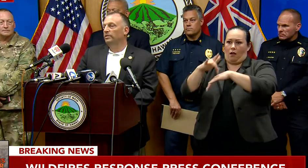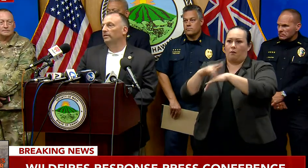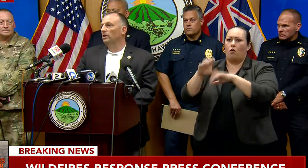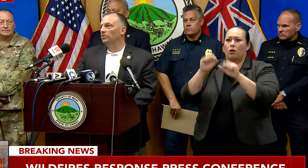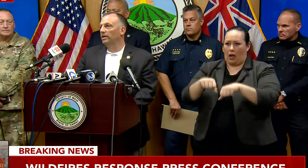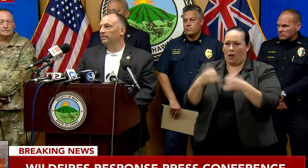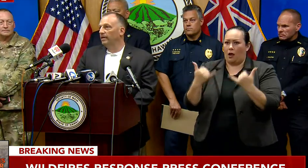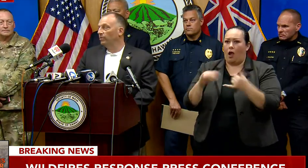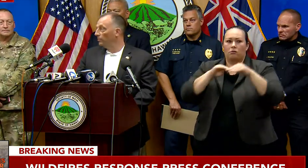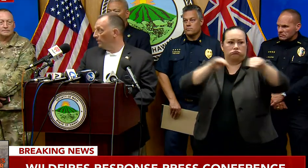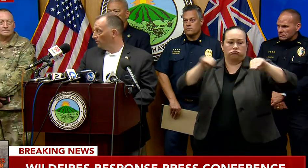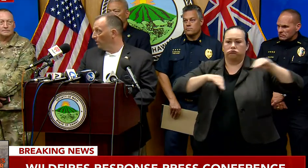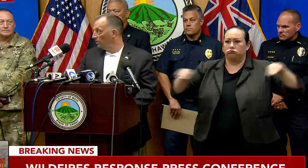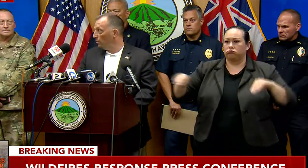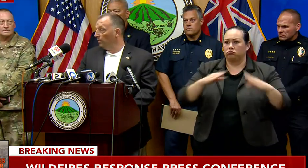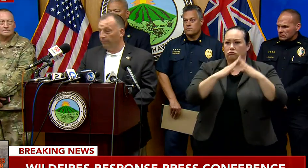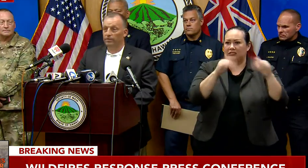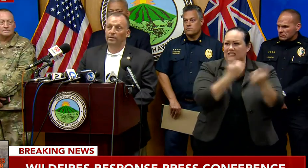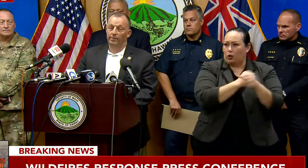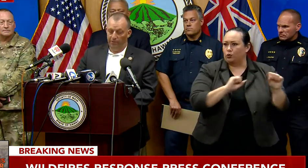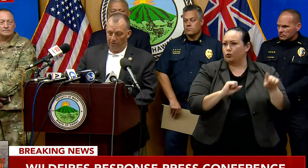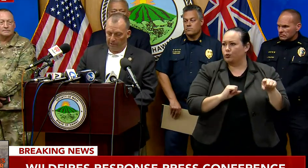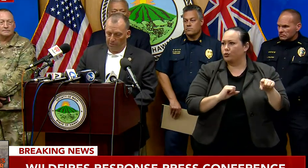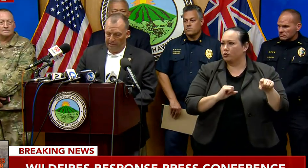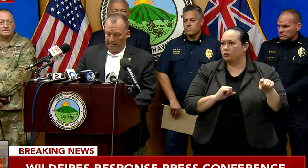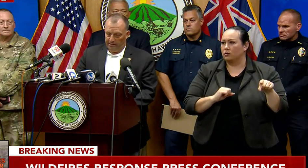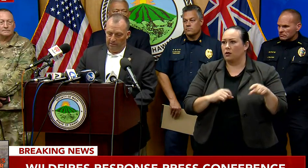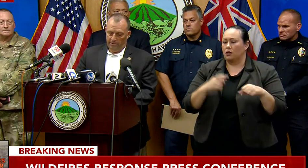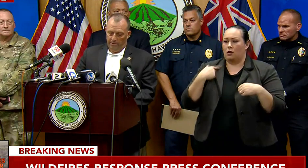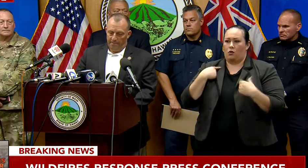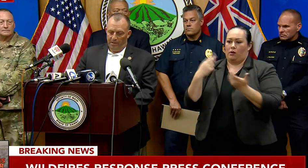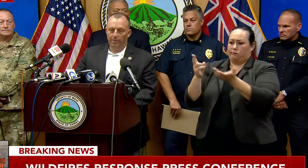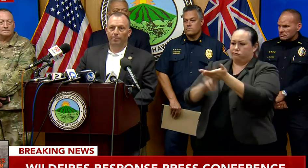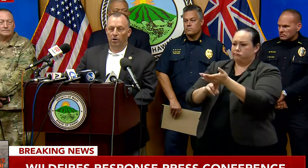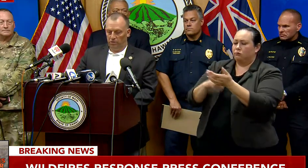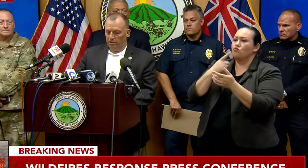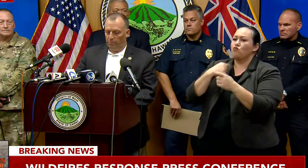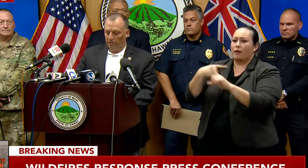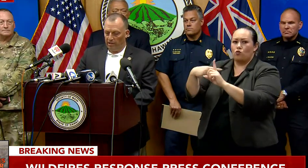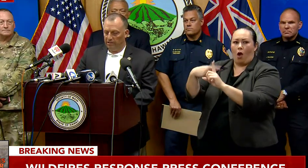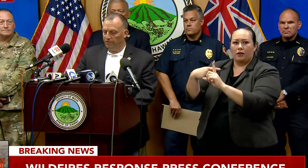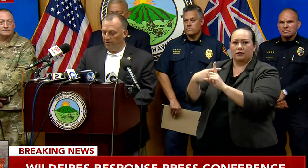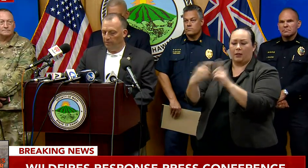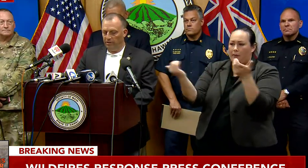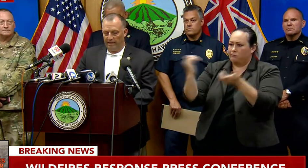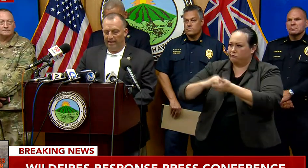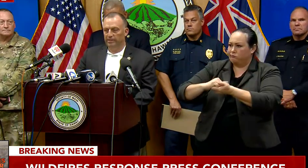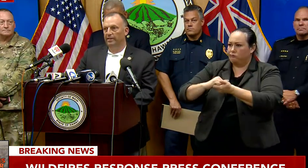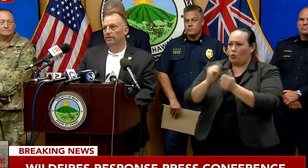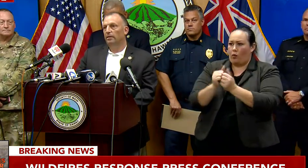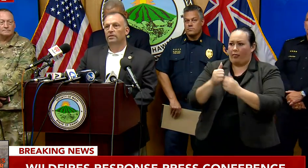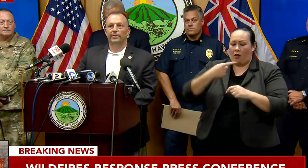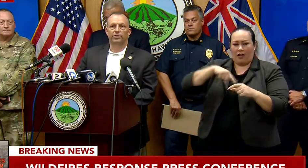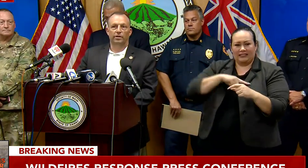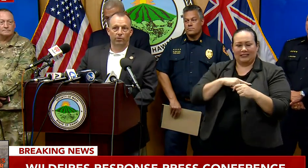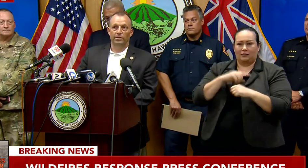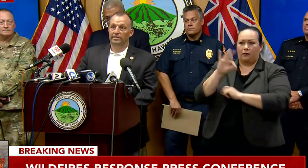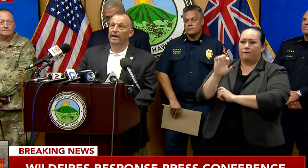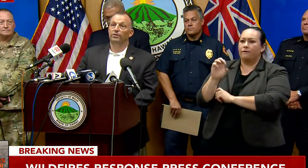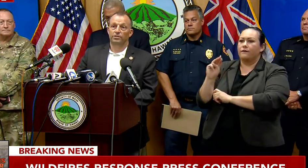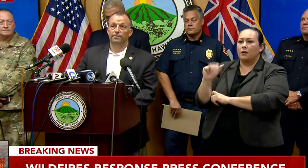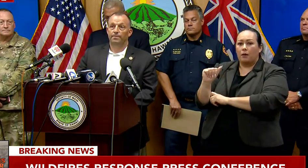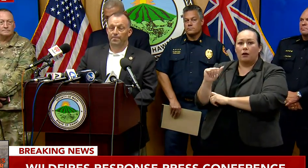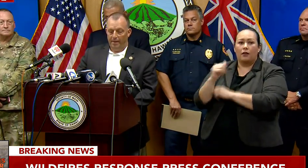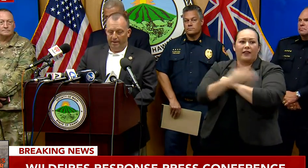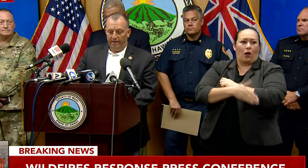We signed a contract today with the Red Cross. We're grateful to them for their expertise. They'll be in partnership with us, FEMA, and the county to make sure everyone